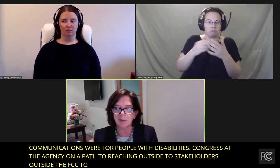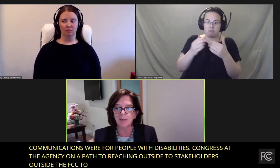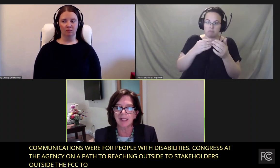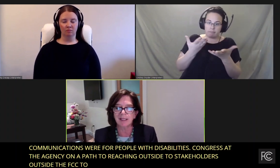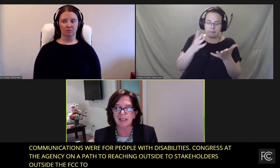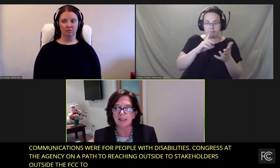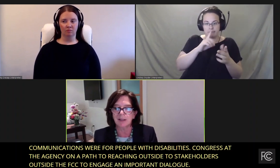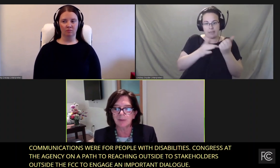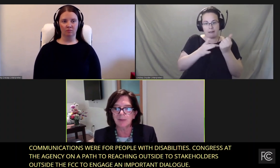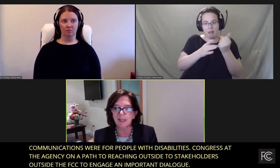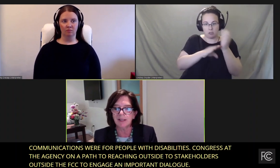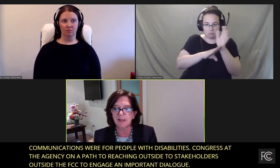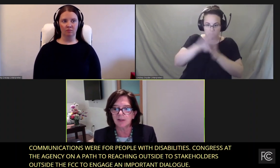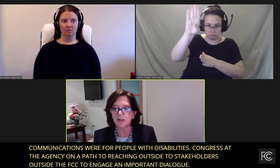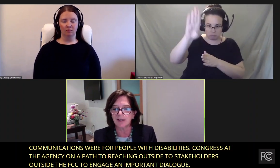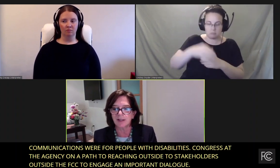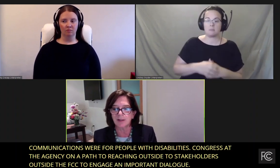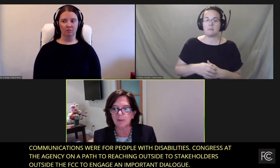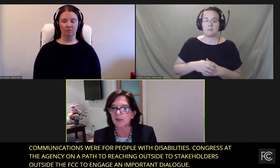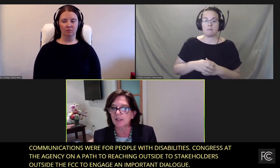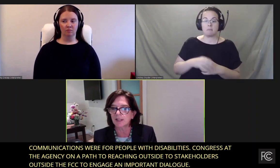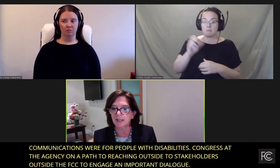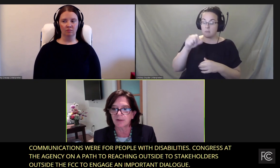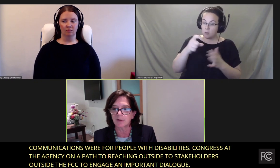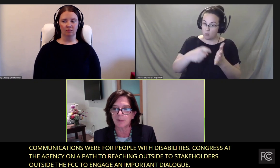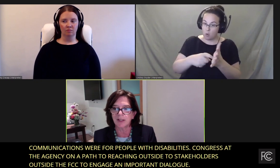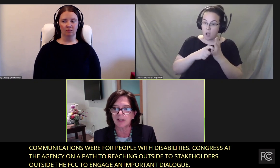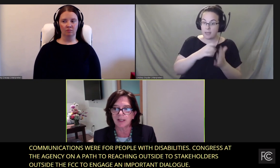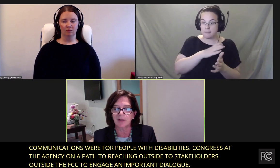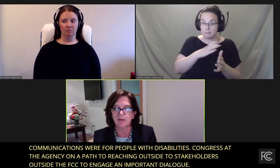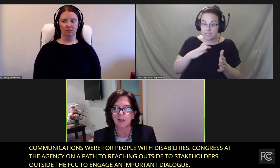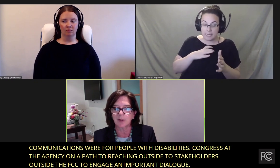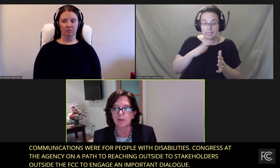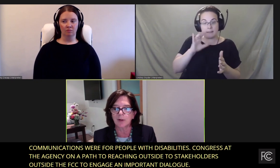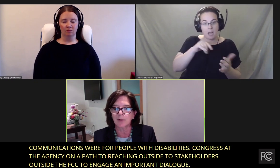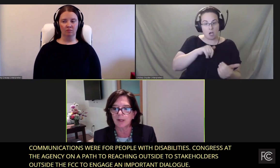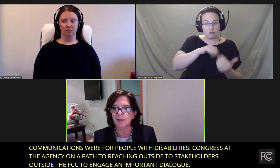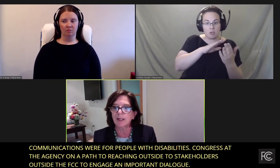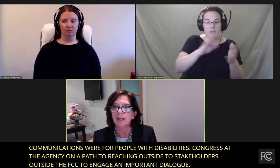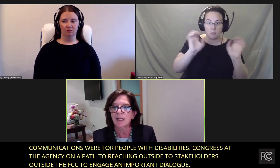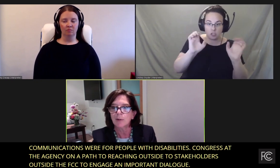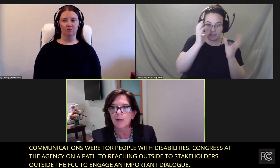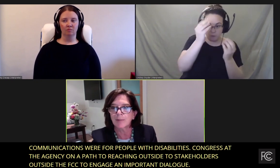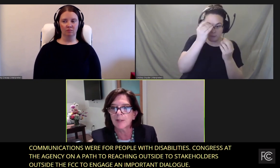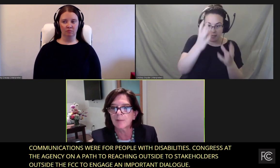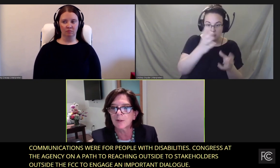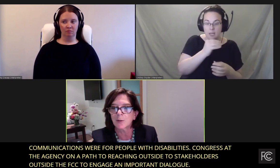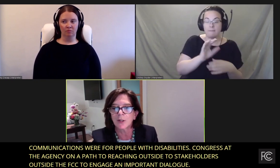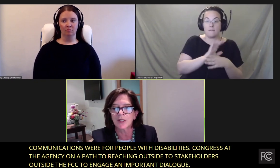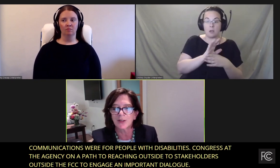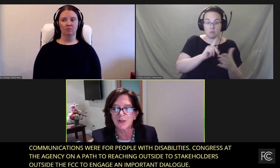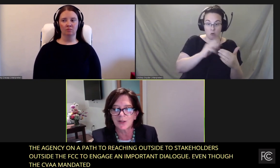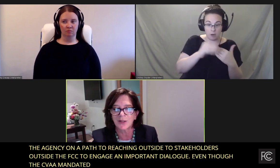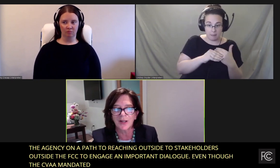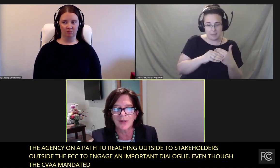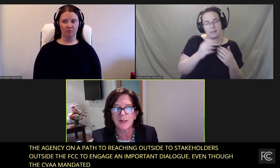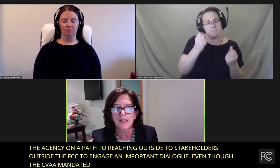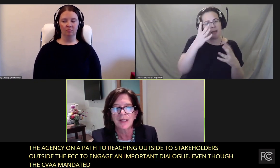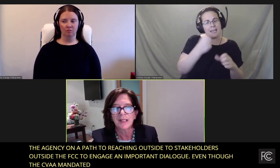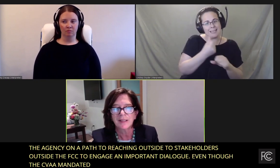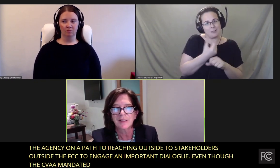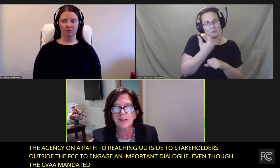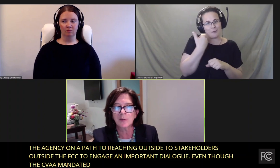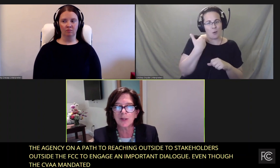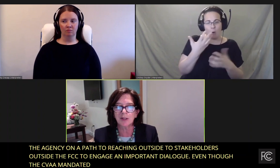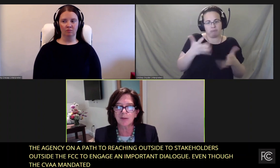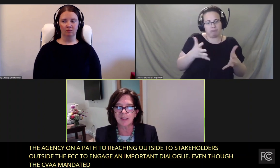CVA mandated committees addressing emergency information and video programming wrapped up their work years ago, Diane So